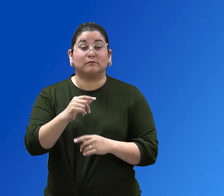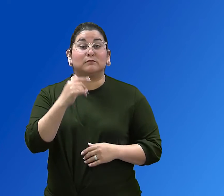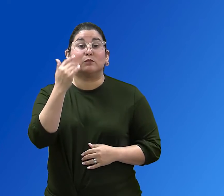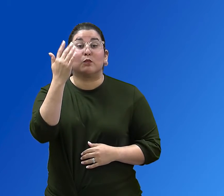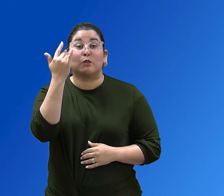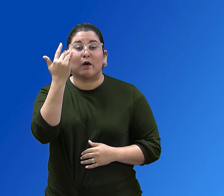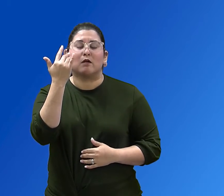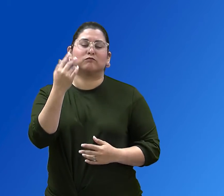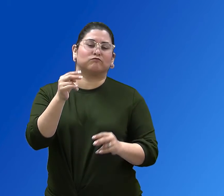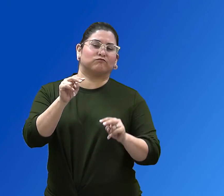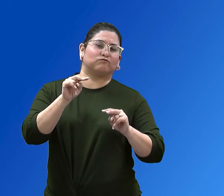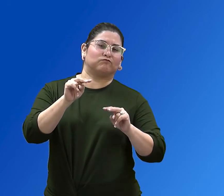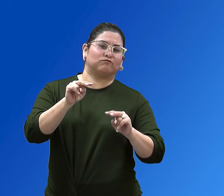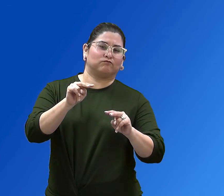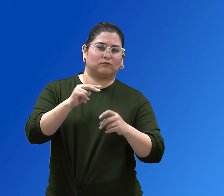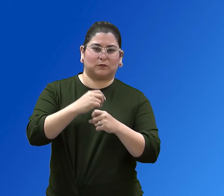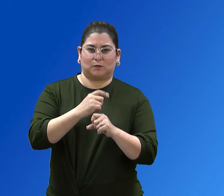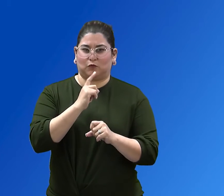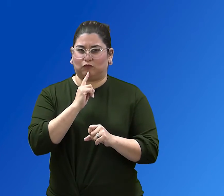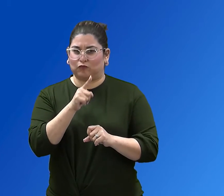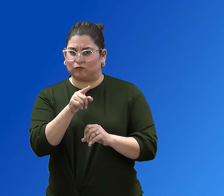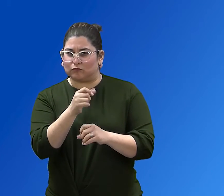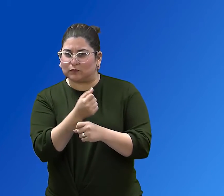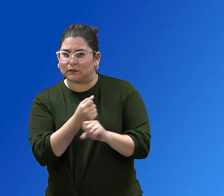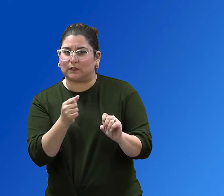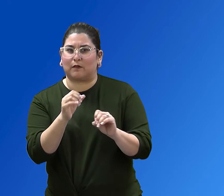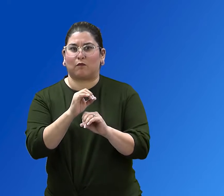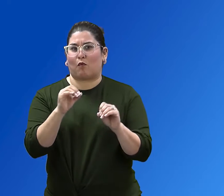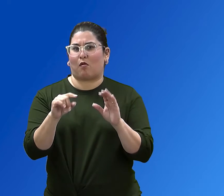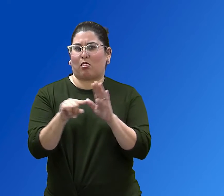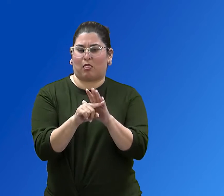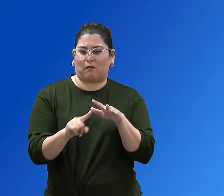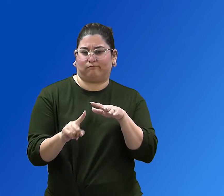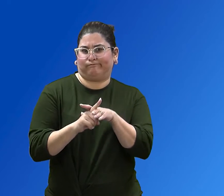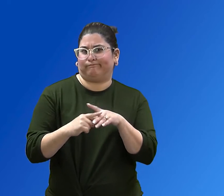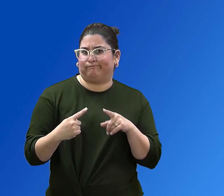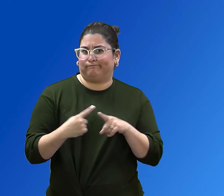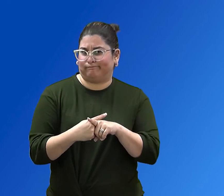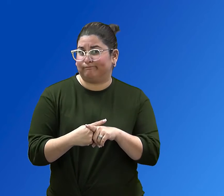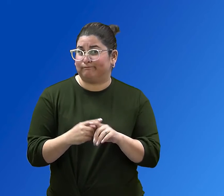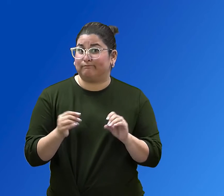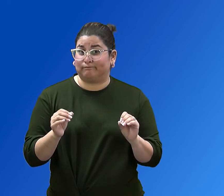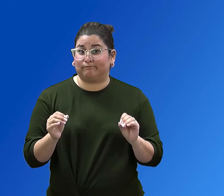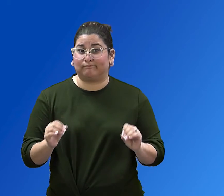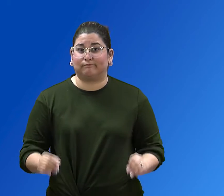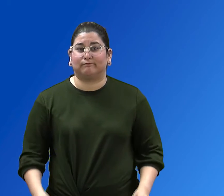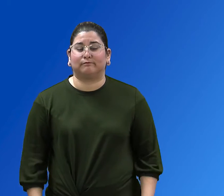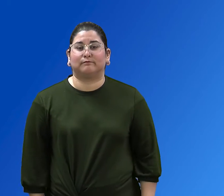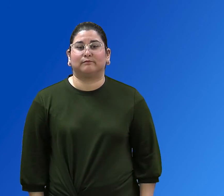minutes to be sure that you don't have a severe reaction that might need treatment.